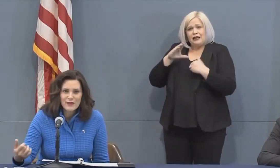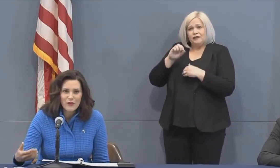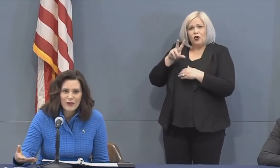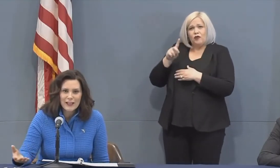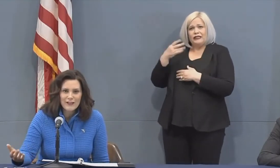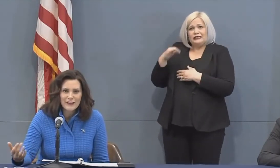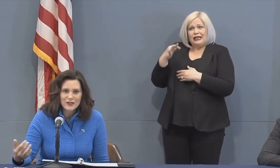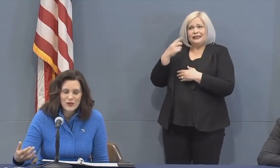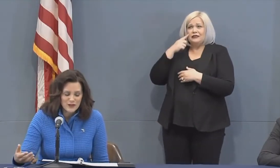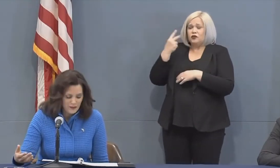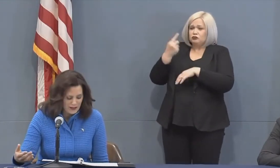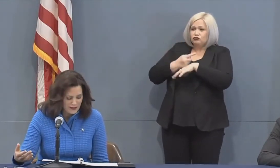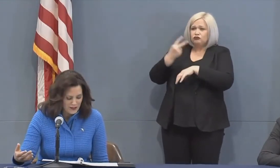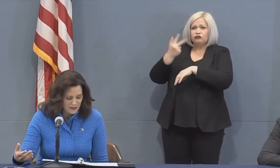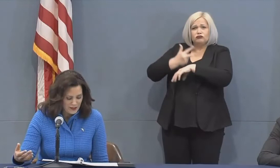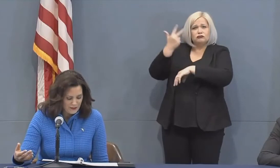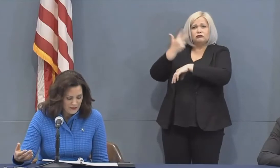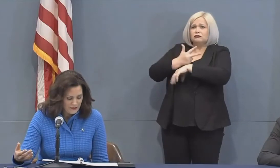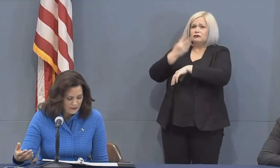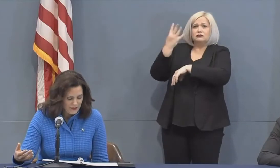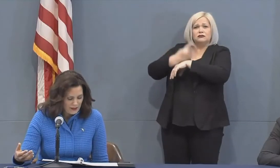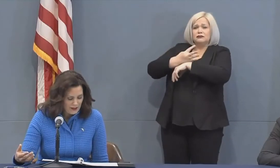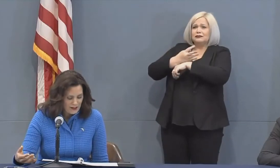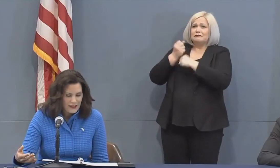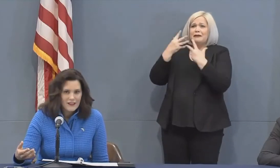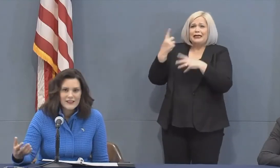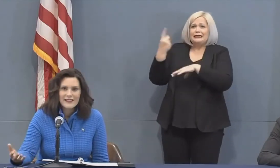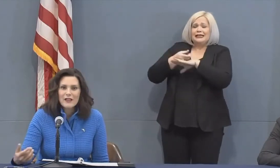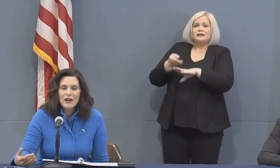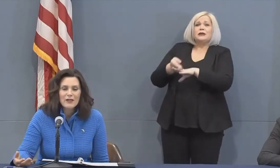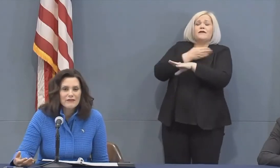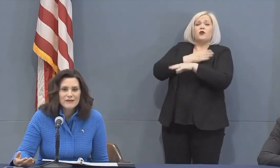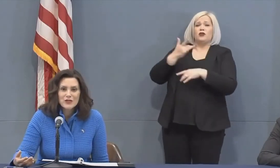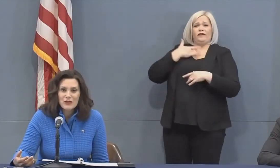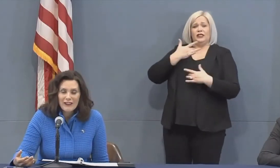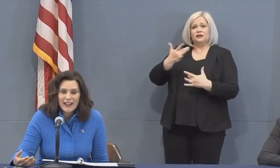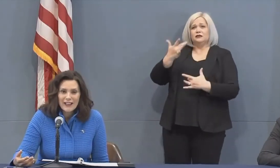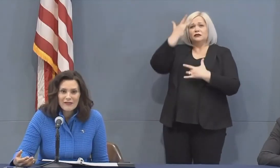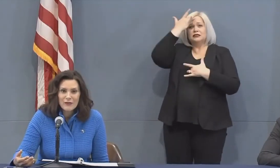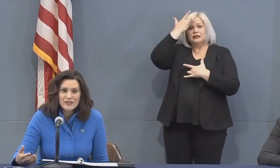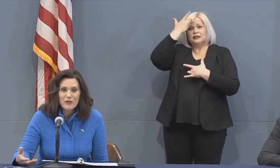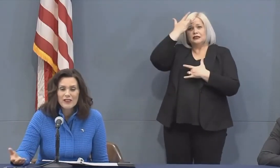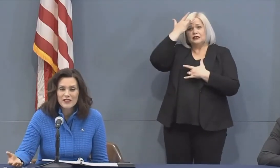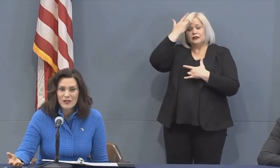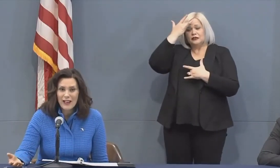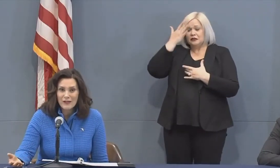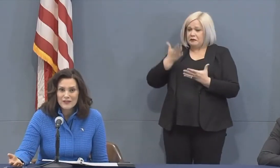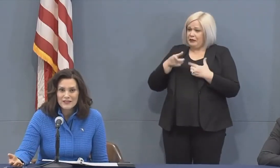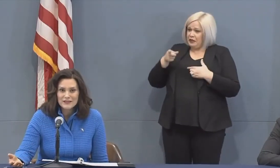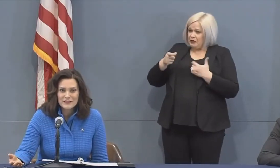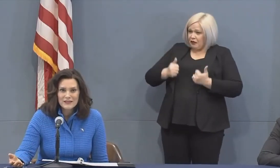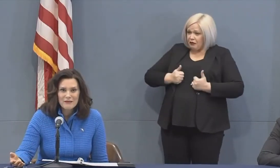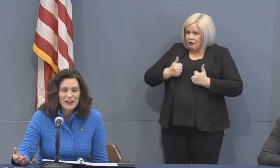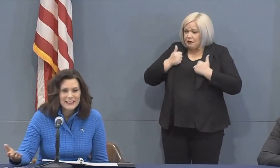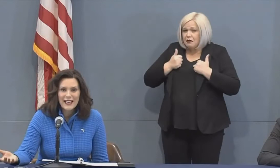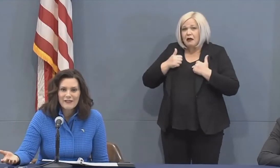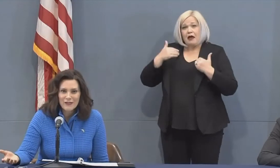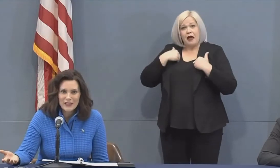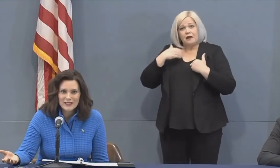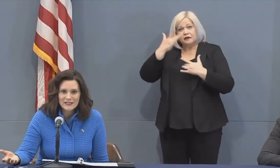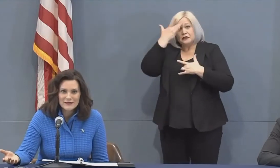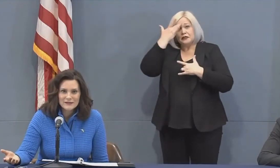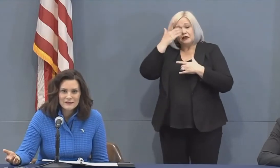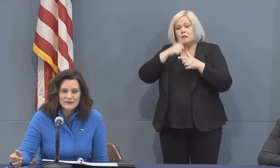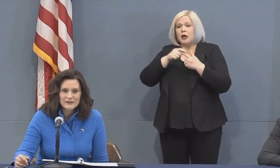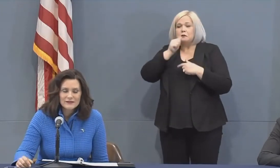days before it even shows up in a symptom. That they might survive, but someone else in their house might die